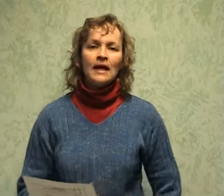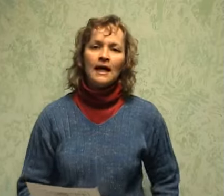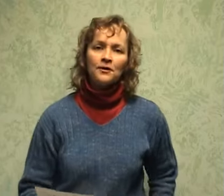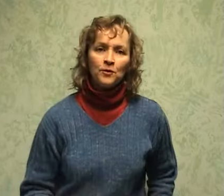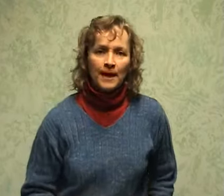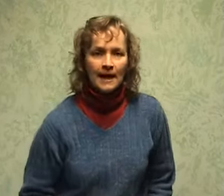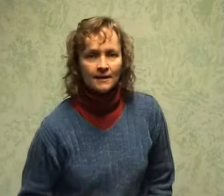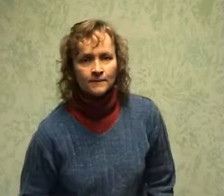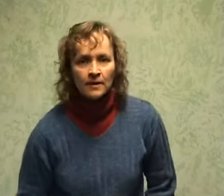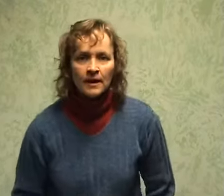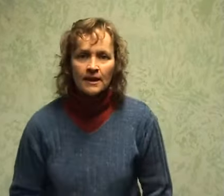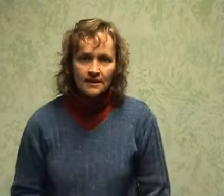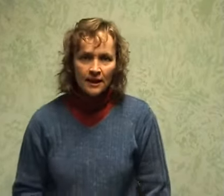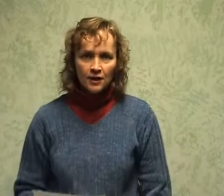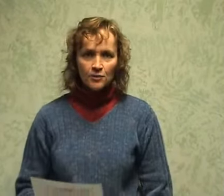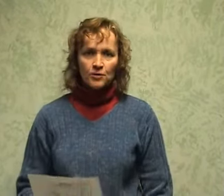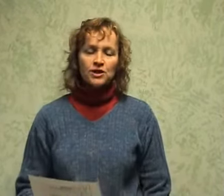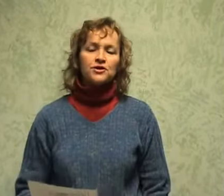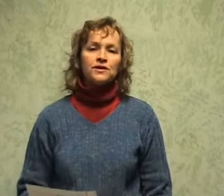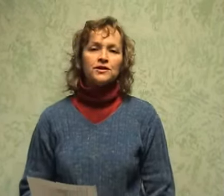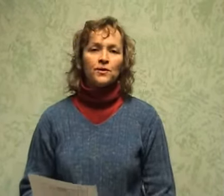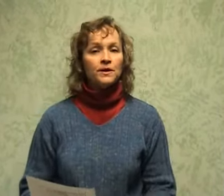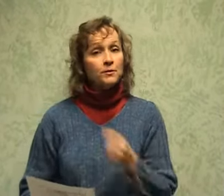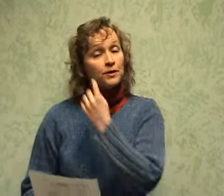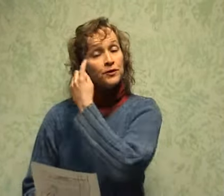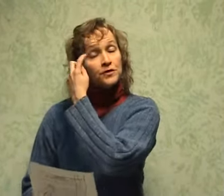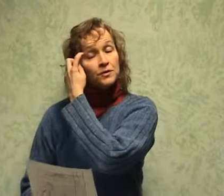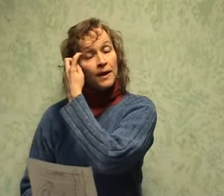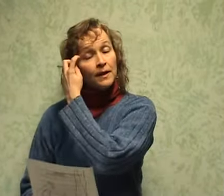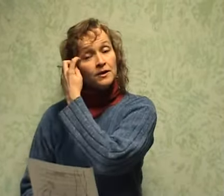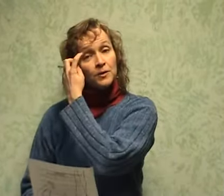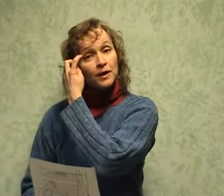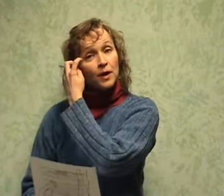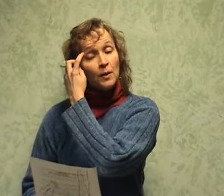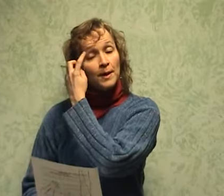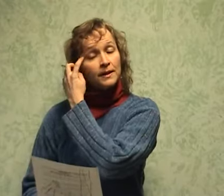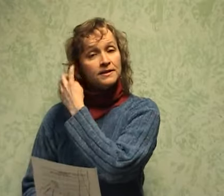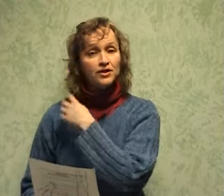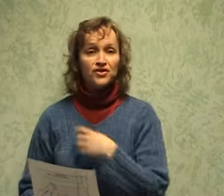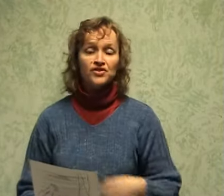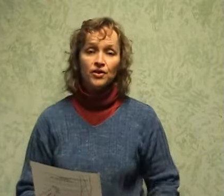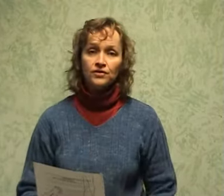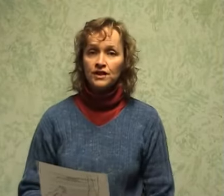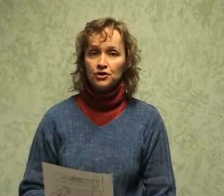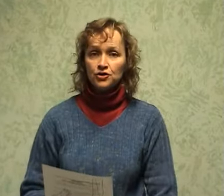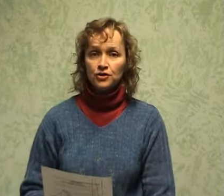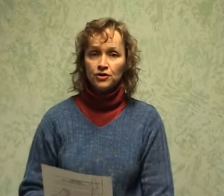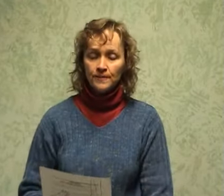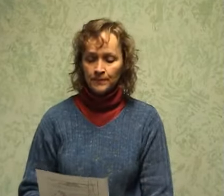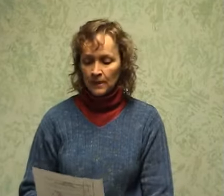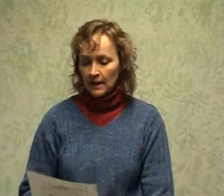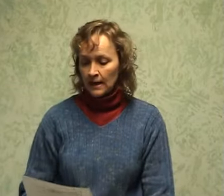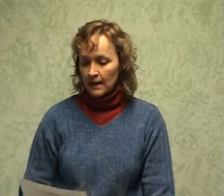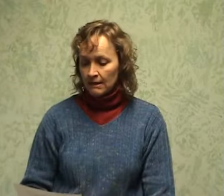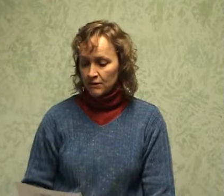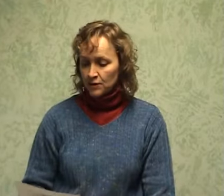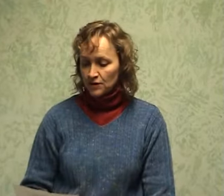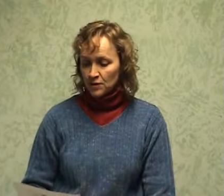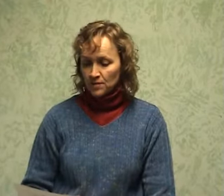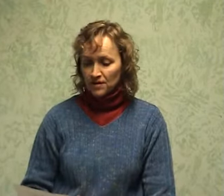And we're back. This acupressure is going to be used to balance what they call balancing your salts and sugar. This is also really